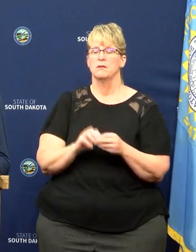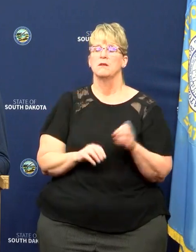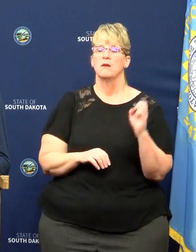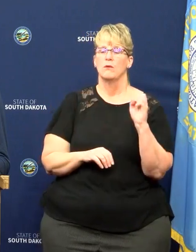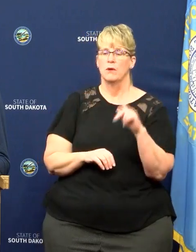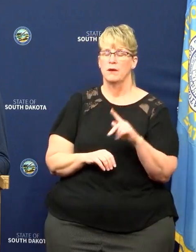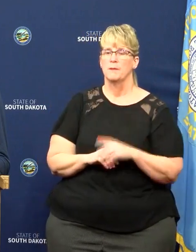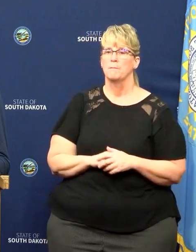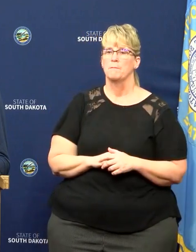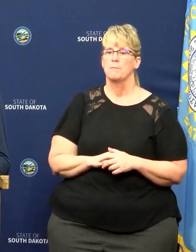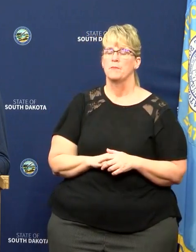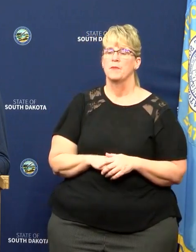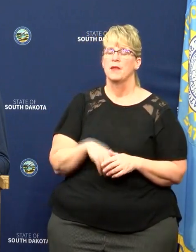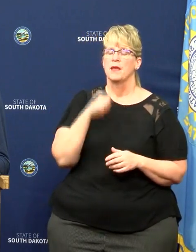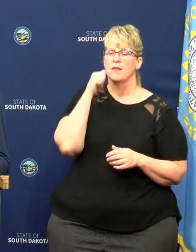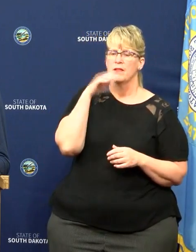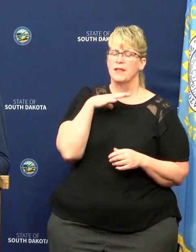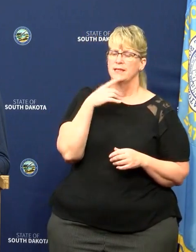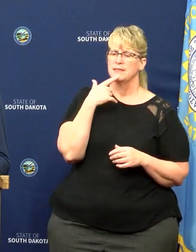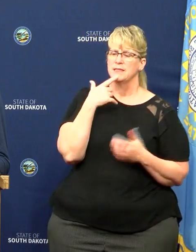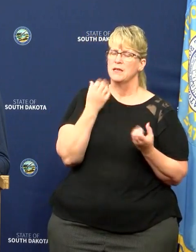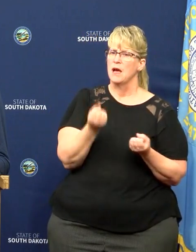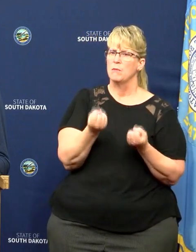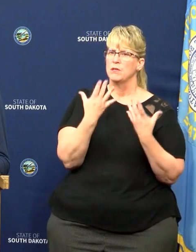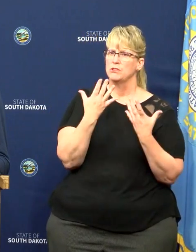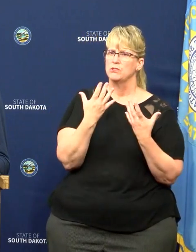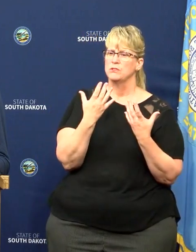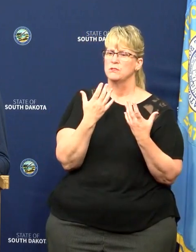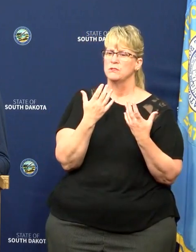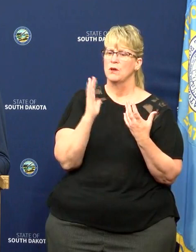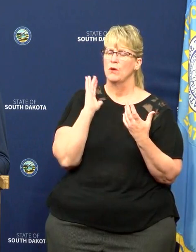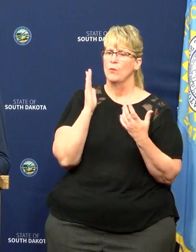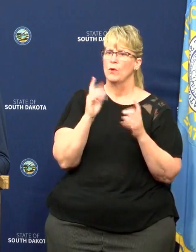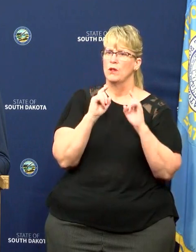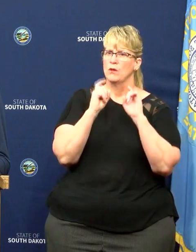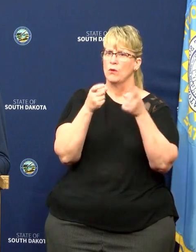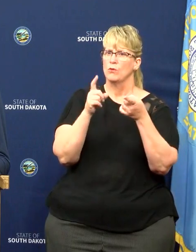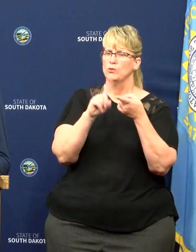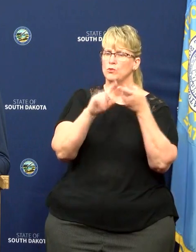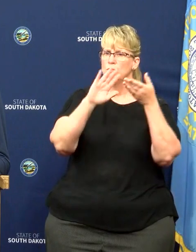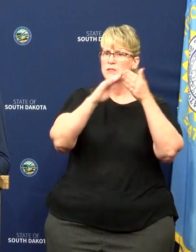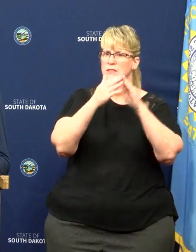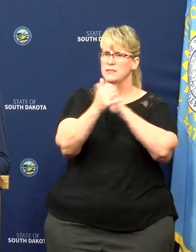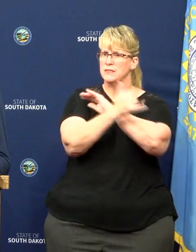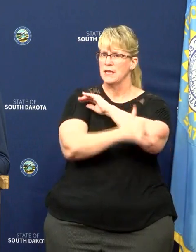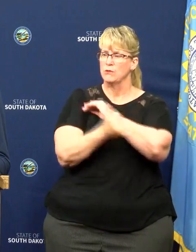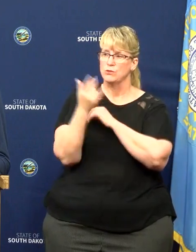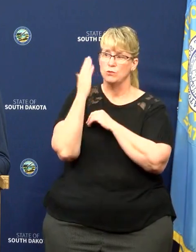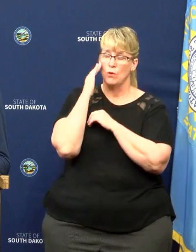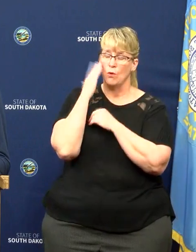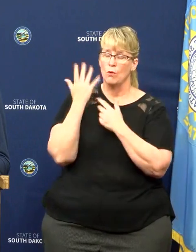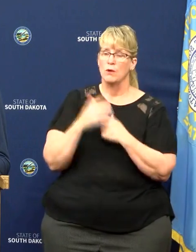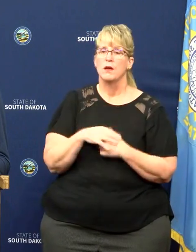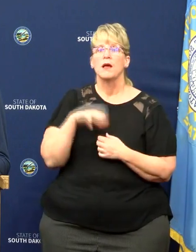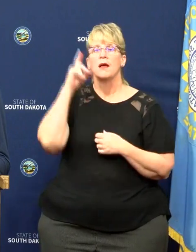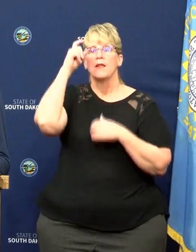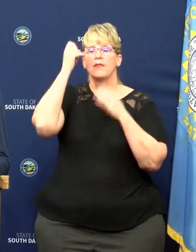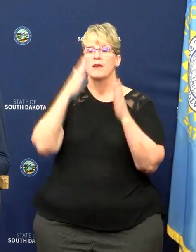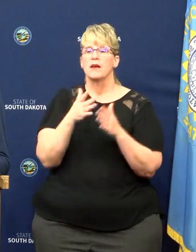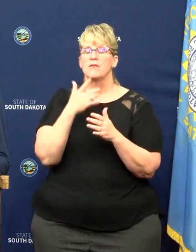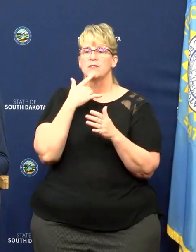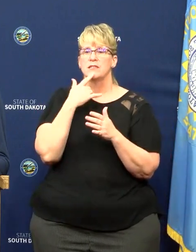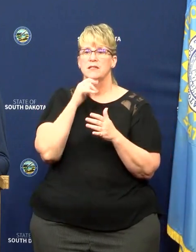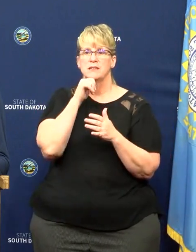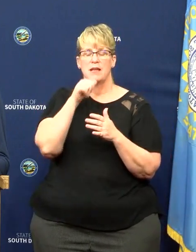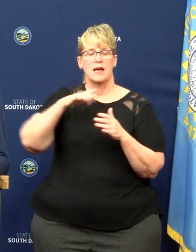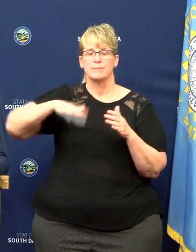Okay. And then how much, at this point, do you know how much is going to, like, cities and counties? That is something that